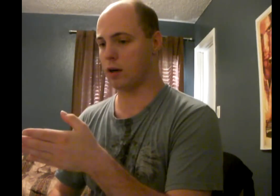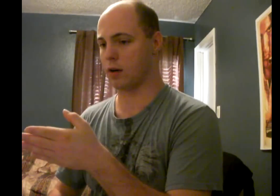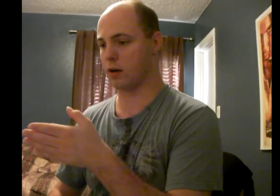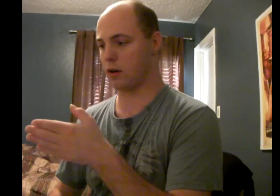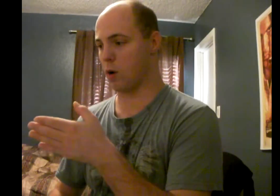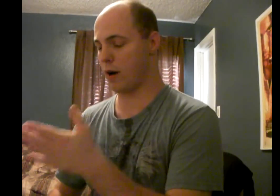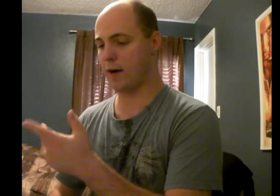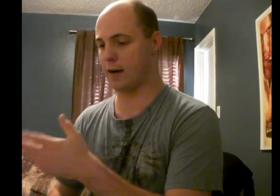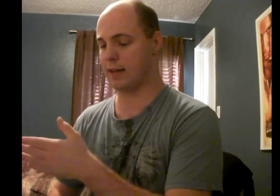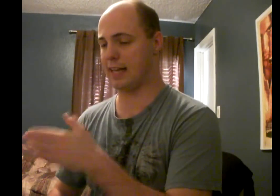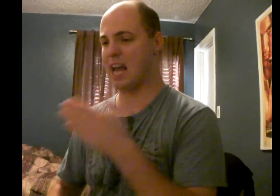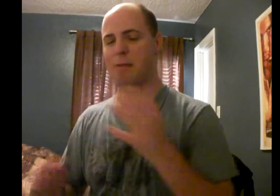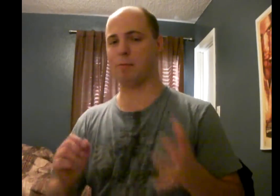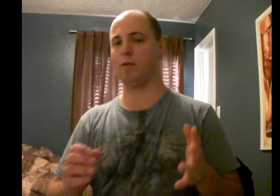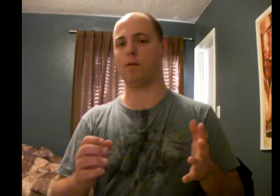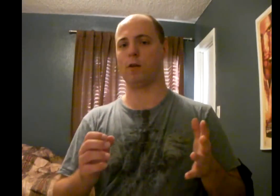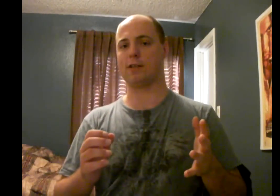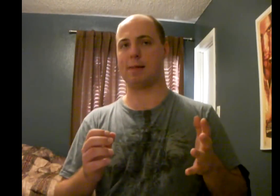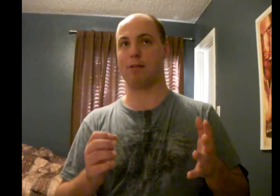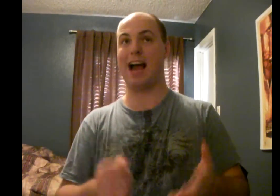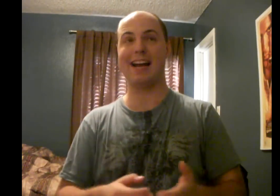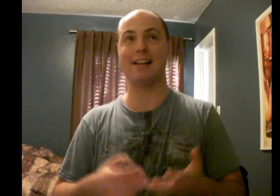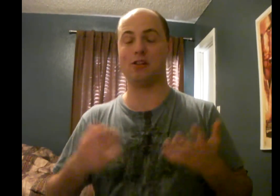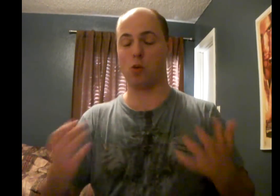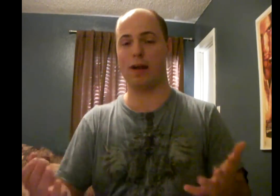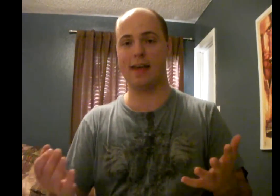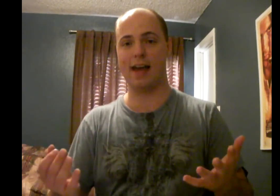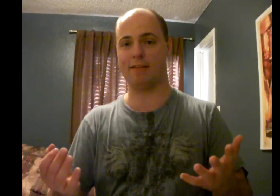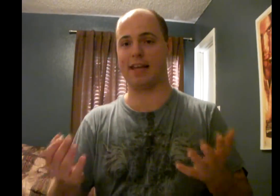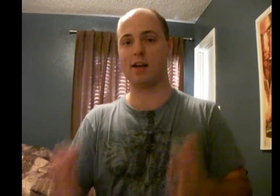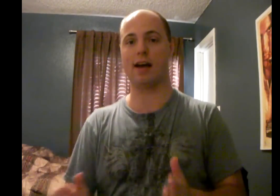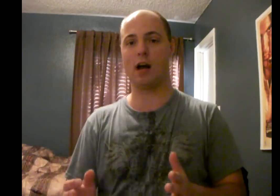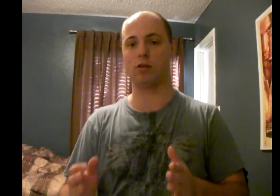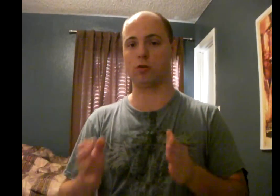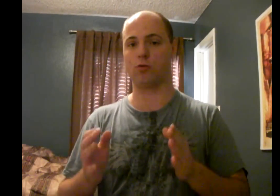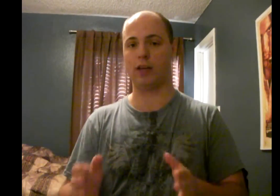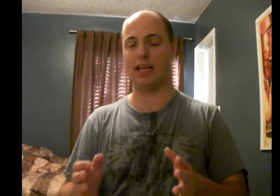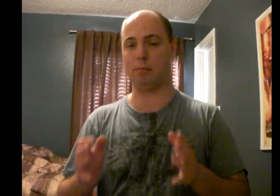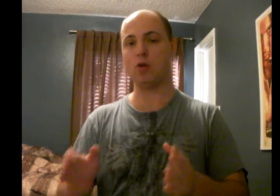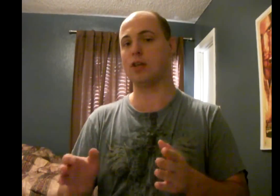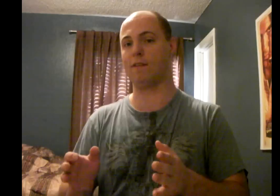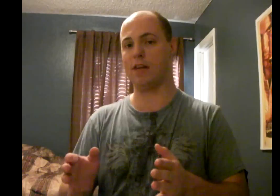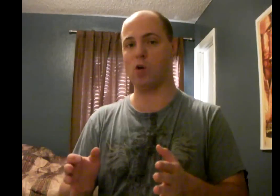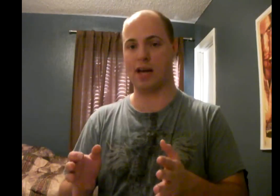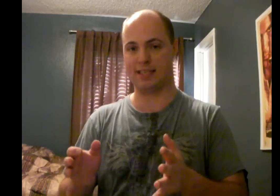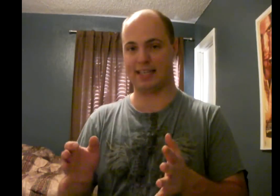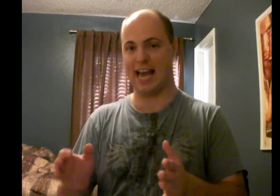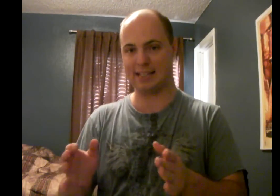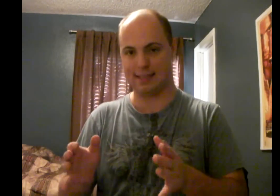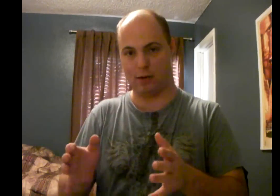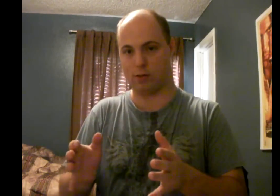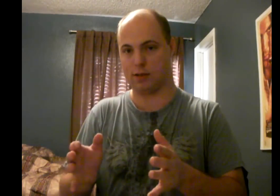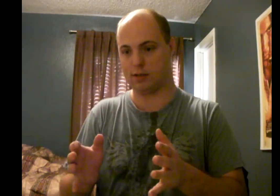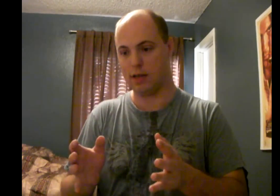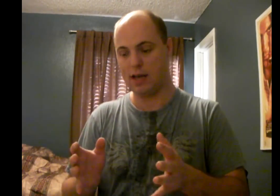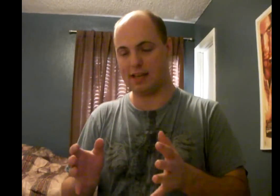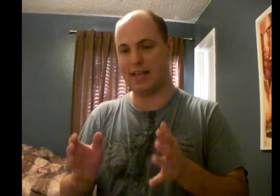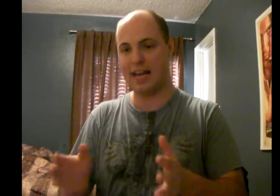longer coherent. Like, Epic Movie, for example. I'd enjoy that if they cut out those freaking music video-esque dance sequences. It